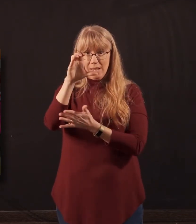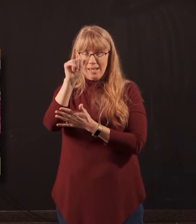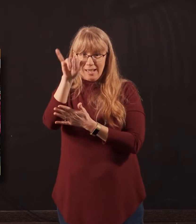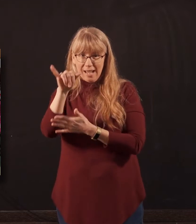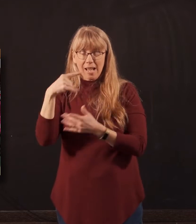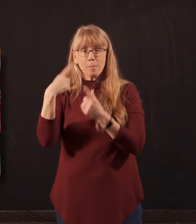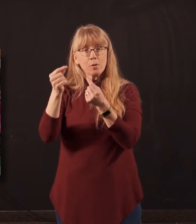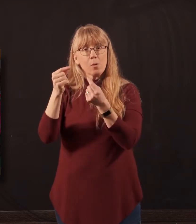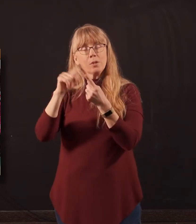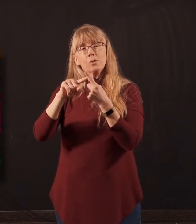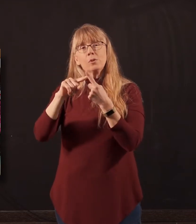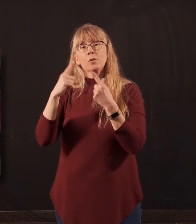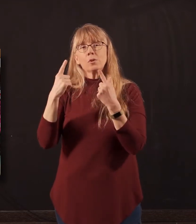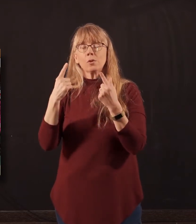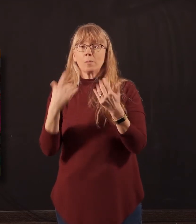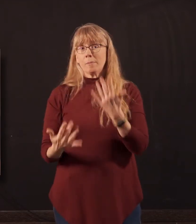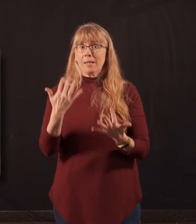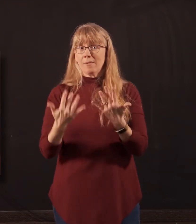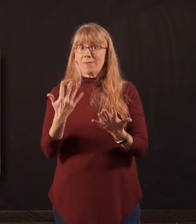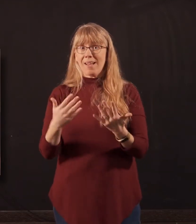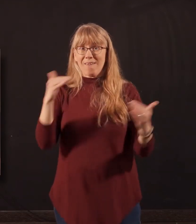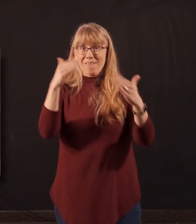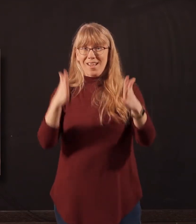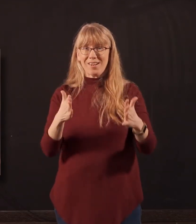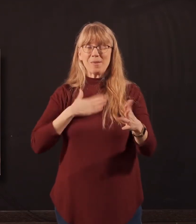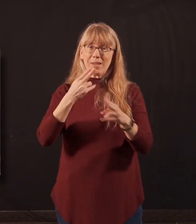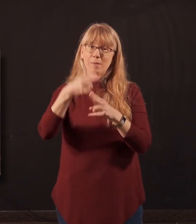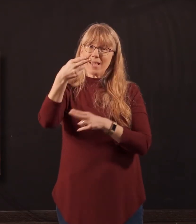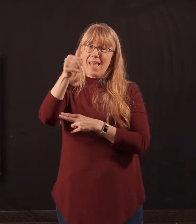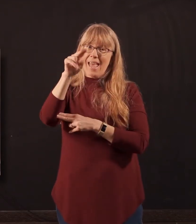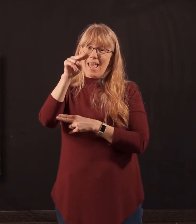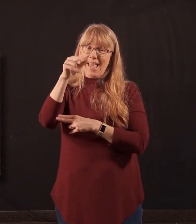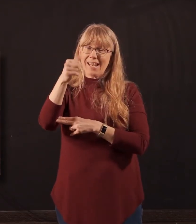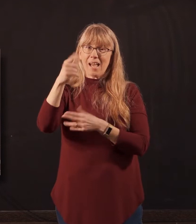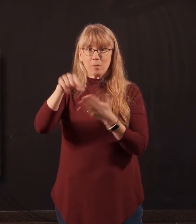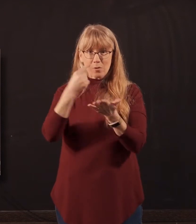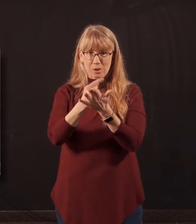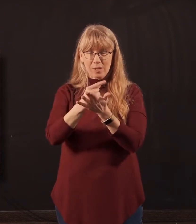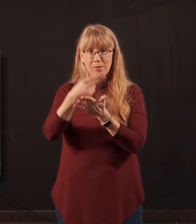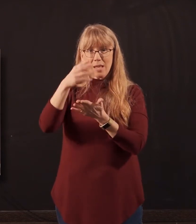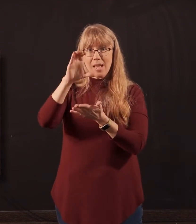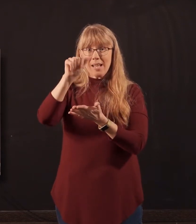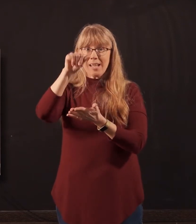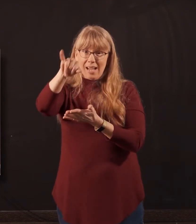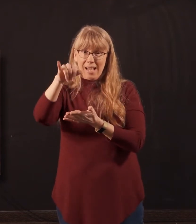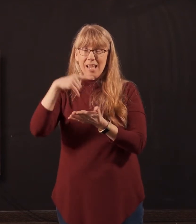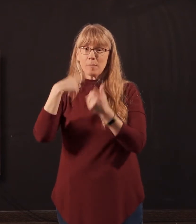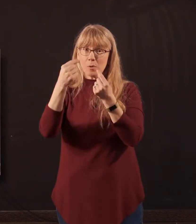I have plans to pursue becoming a firefighter. Hi, my name is Hannah Schultz, and I'm graduating from Christian Academy of Indiana, and I'm attending Grace College